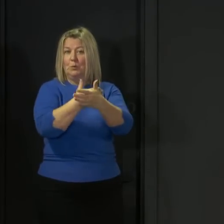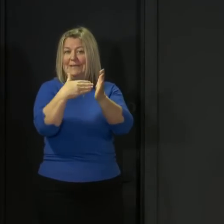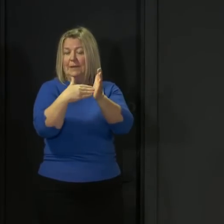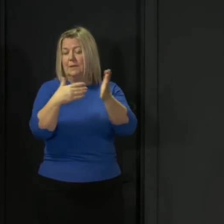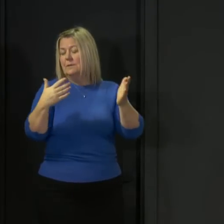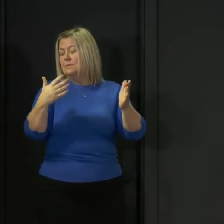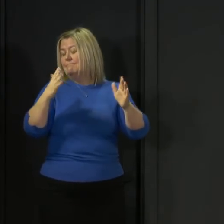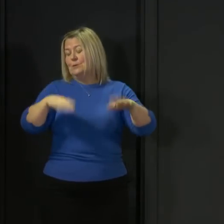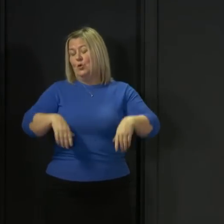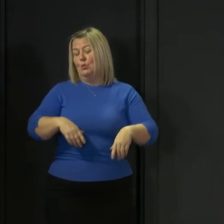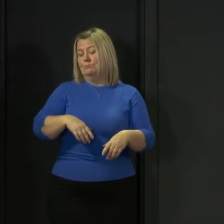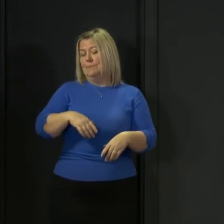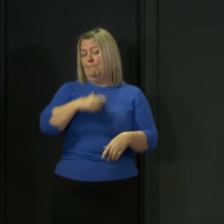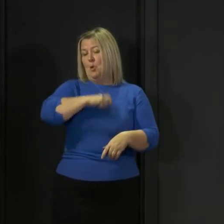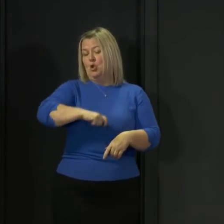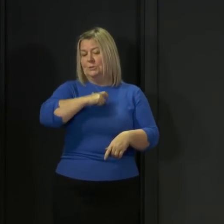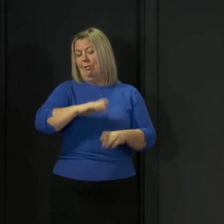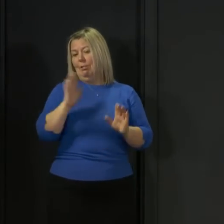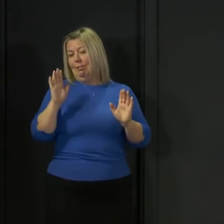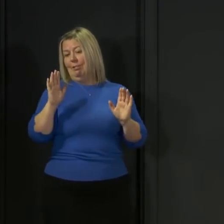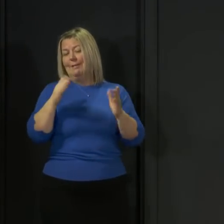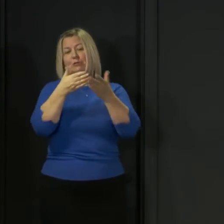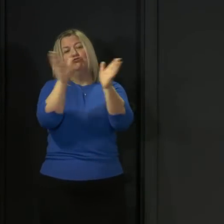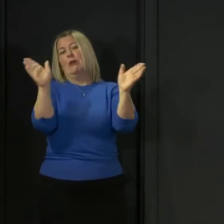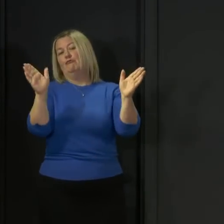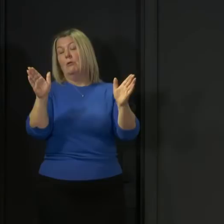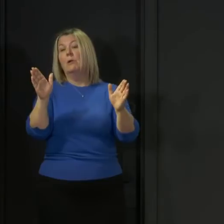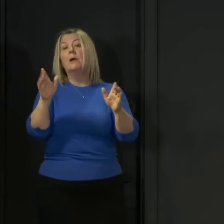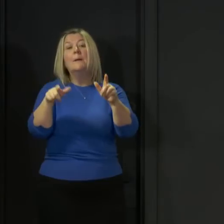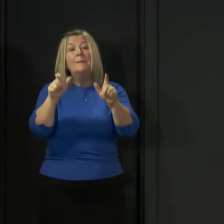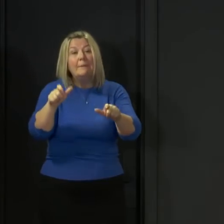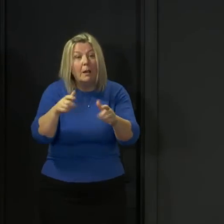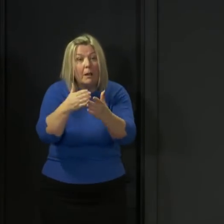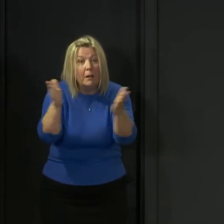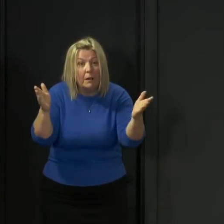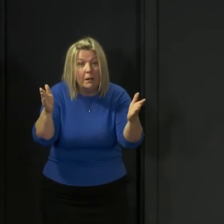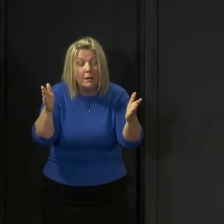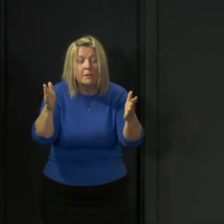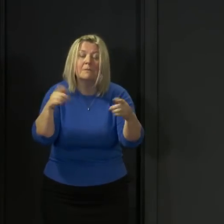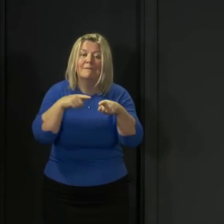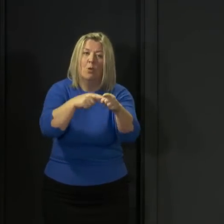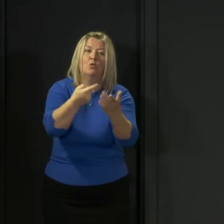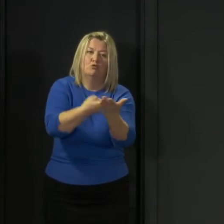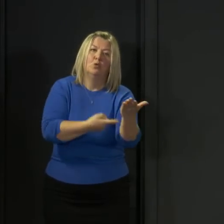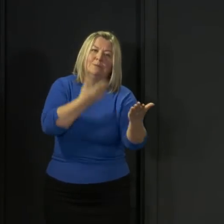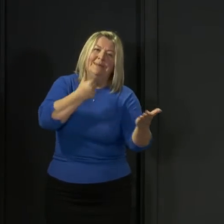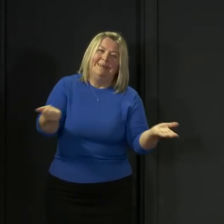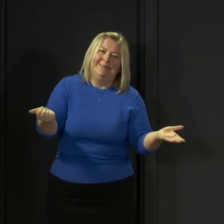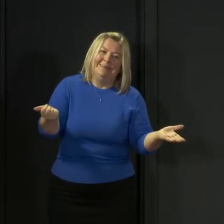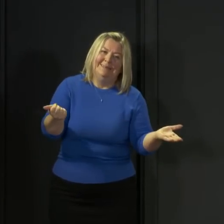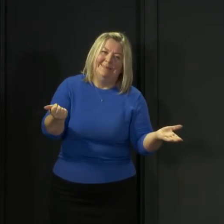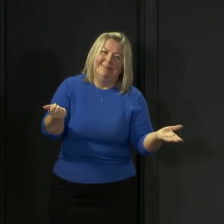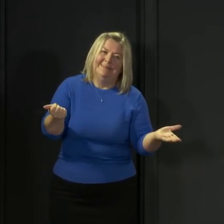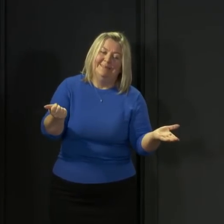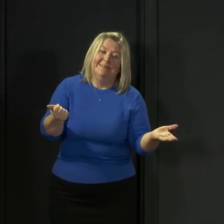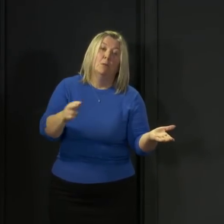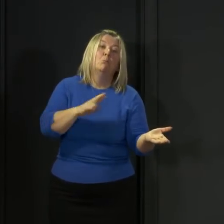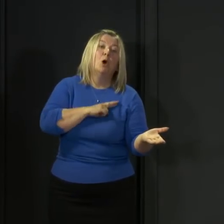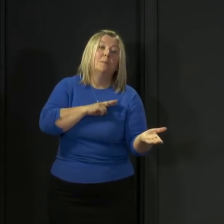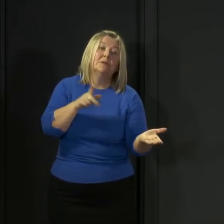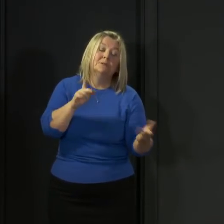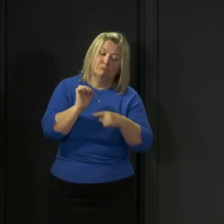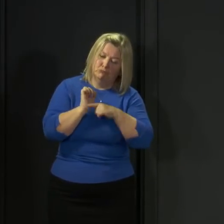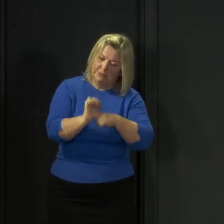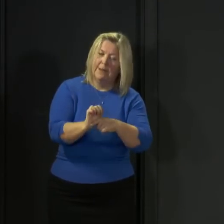personalise my comments here so I'll make them general. People should obey the rules right now because they're in place for a purpose. They're in place to protect